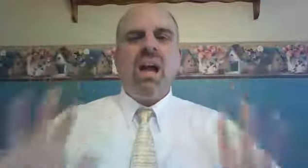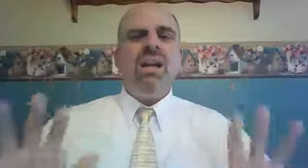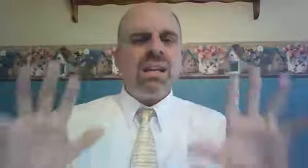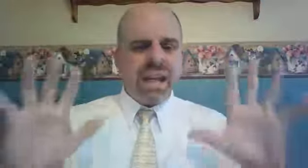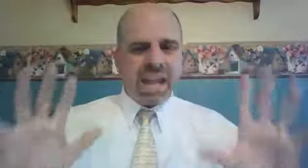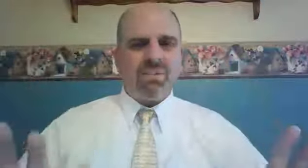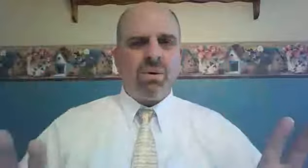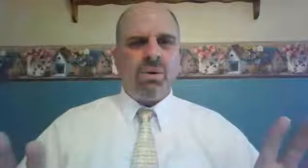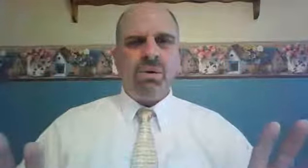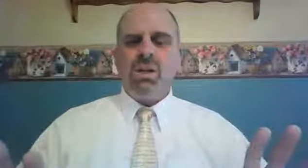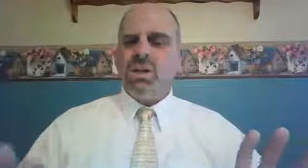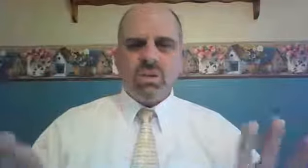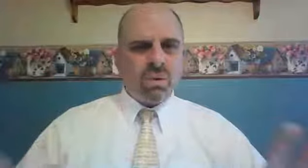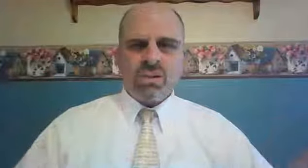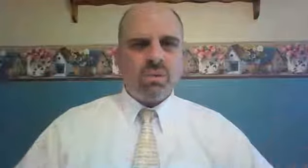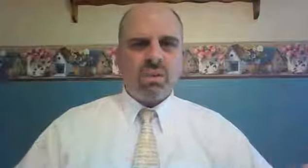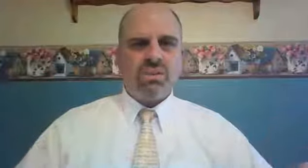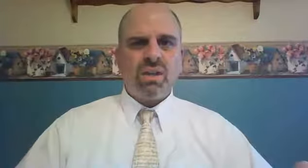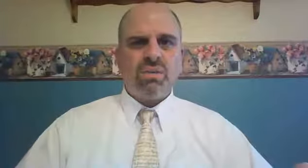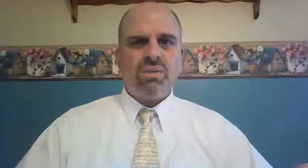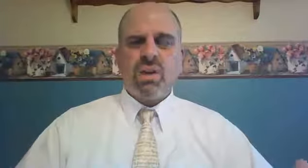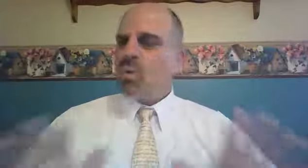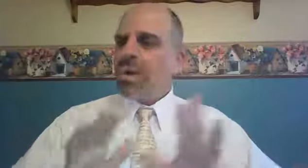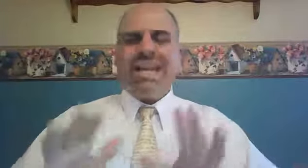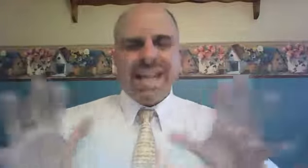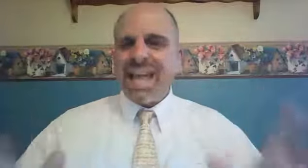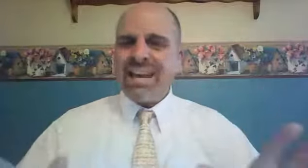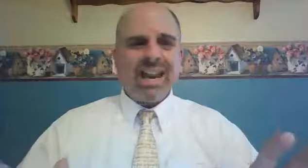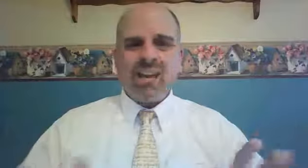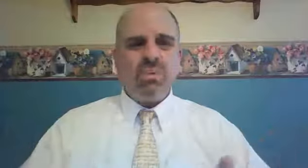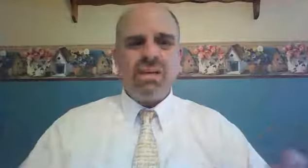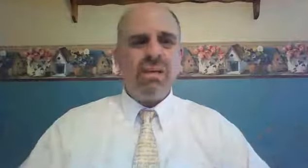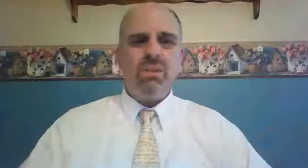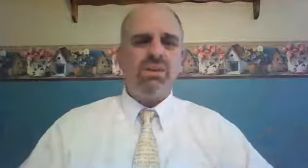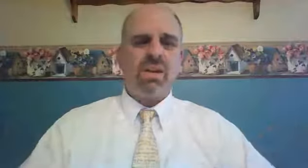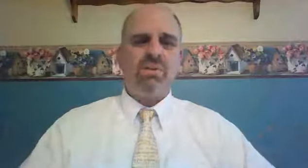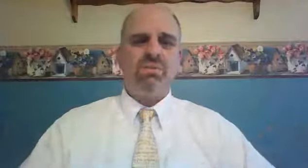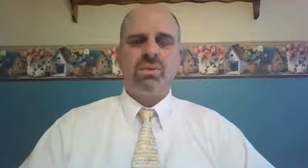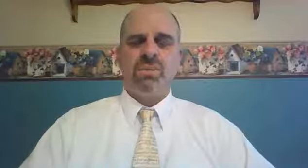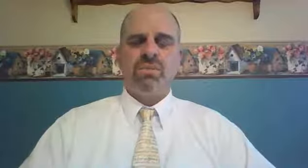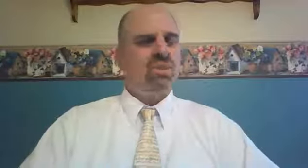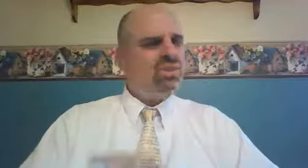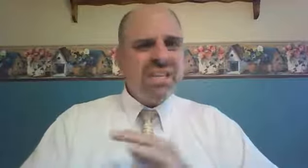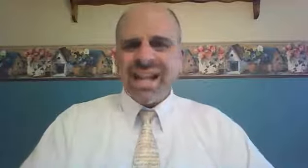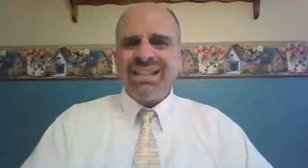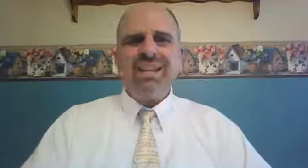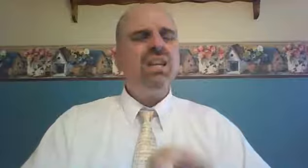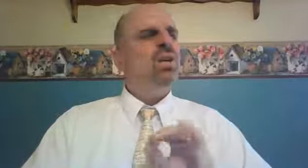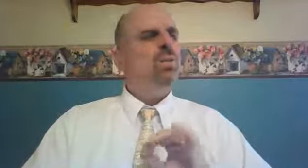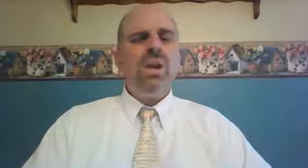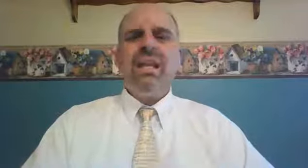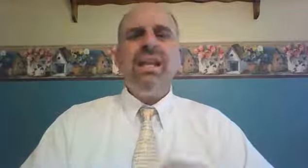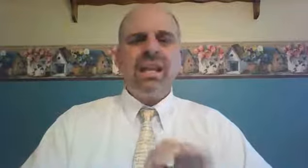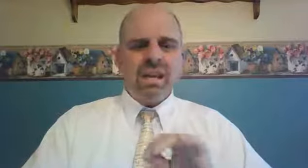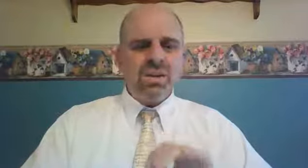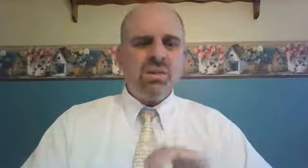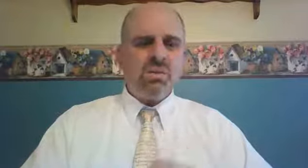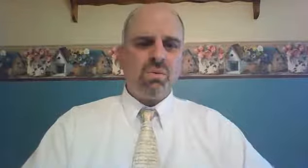unable to rescue ourselves. We cannot redeem ourselves. There's nothing we can do.